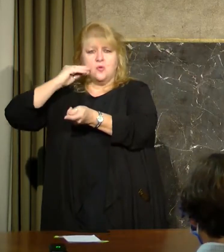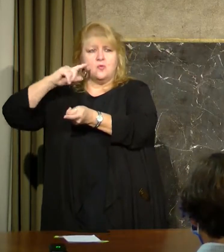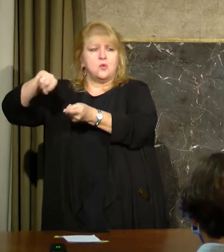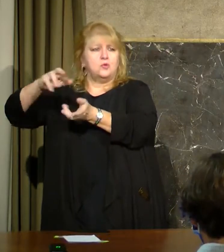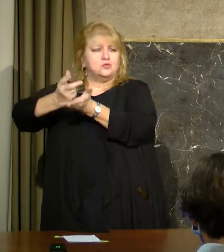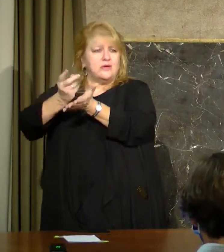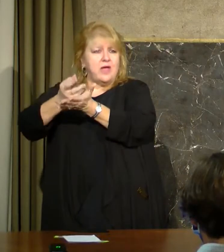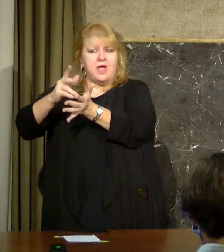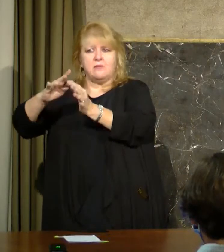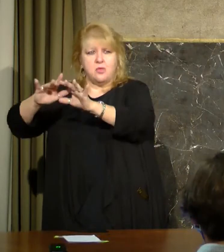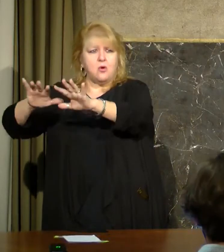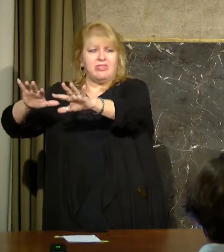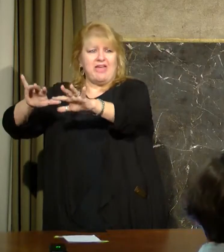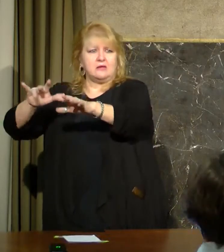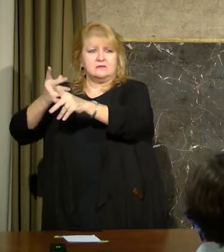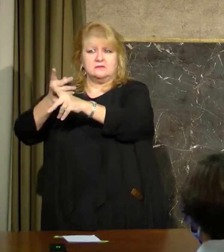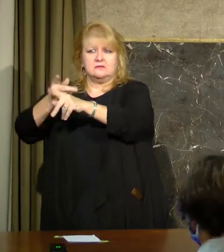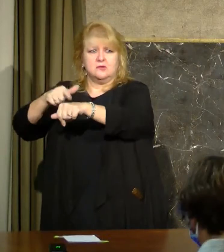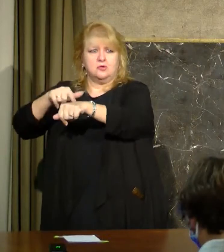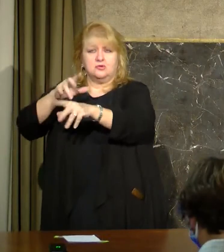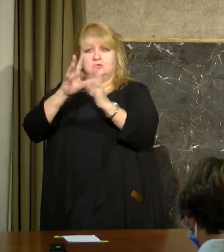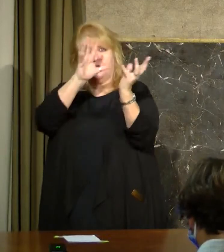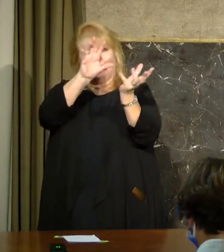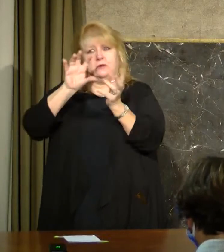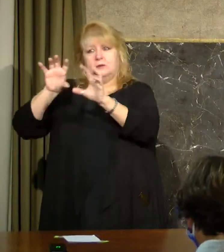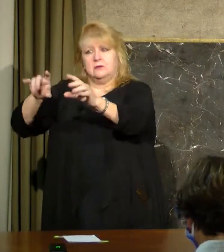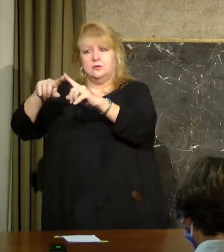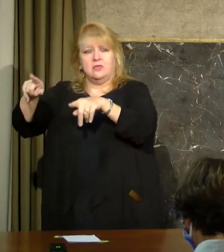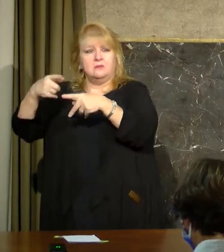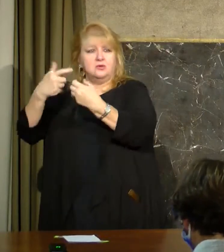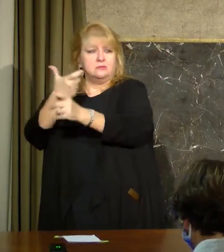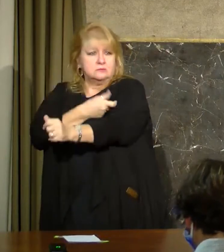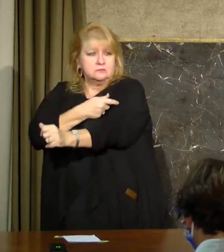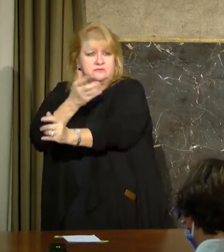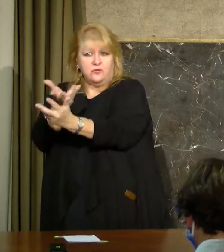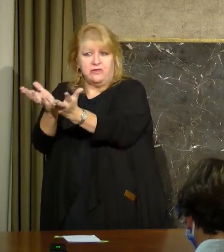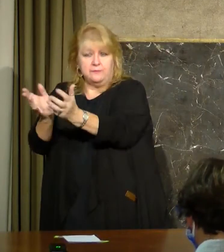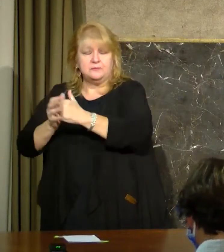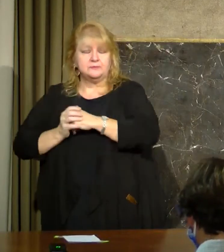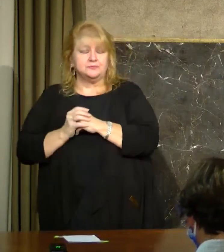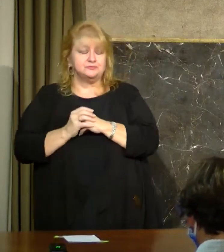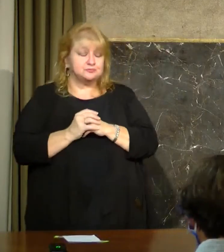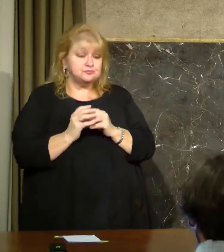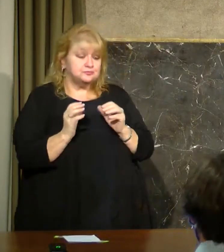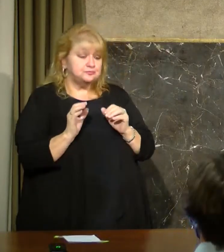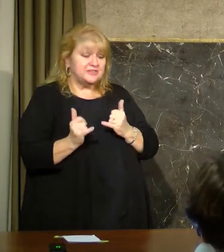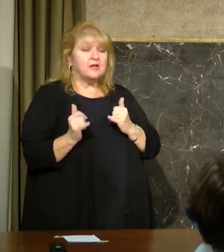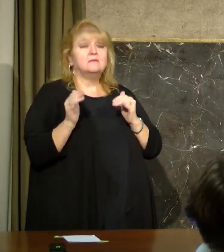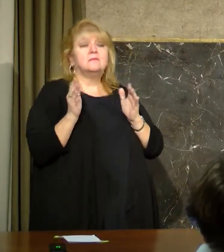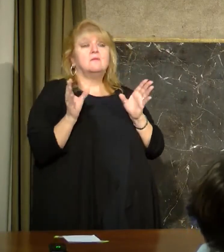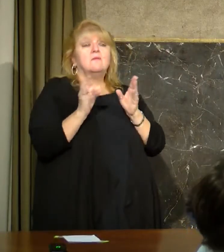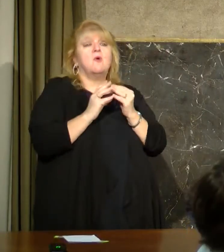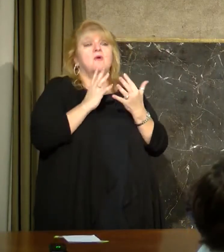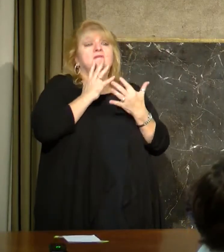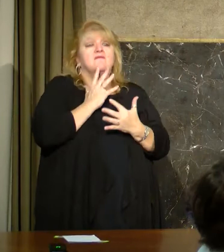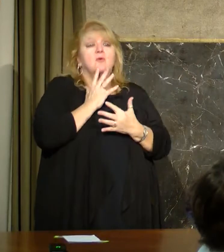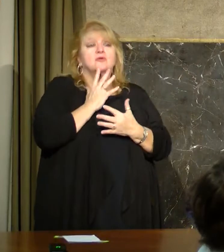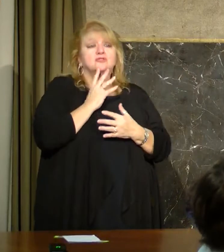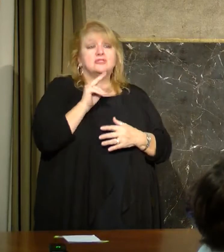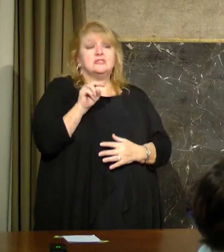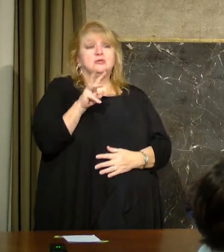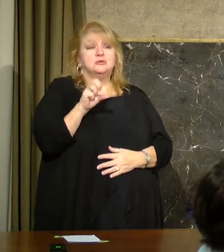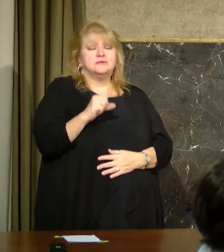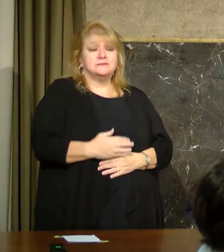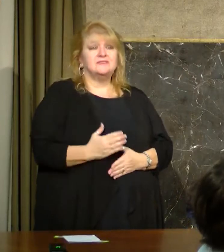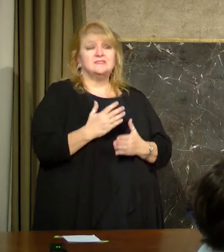I do want to mention in more unfortunate news, we had some reports come in